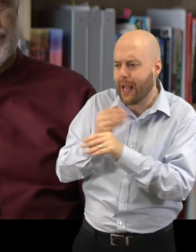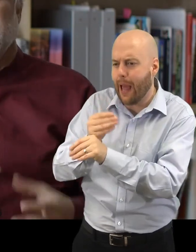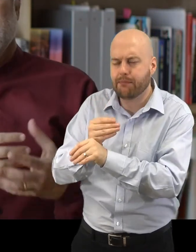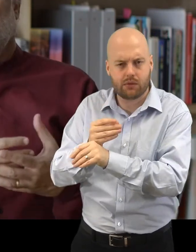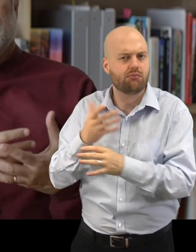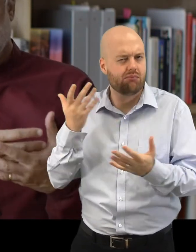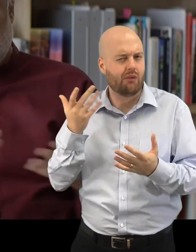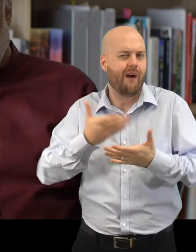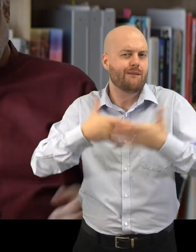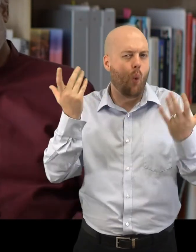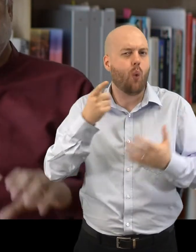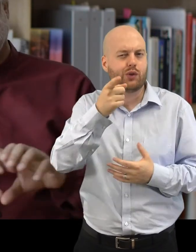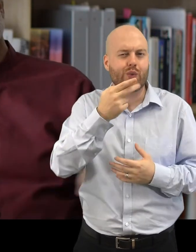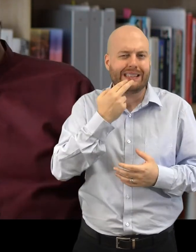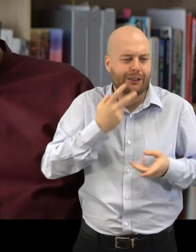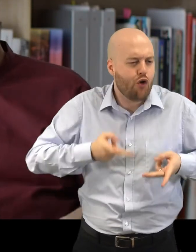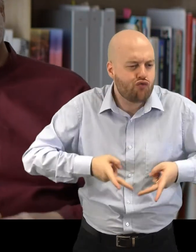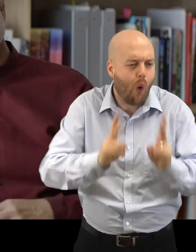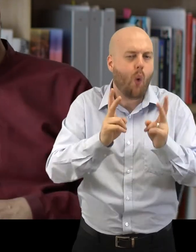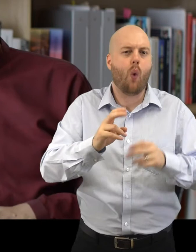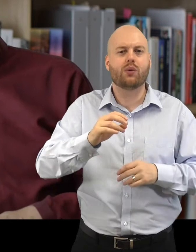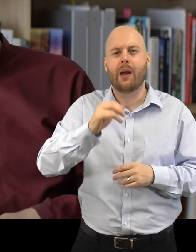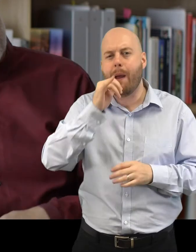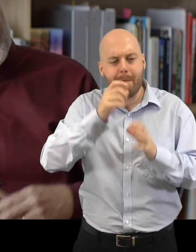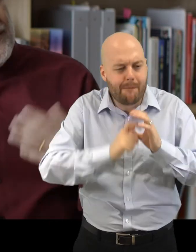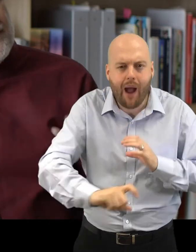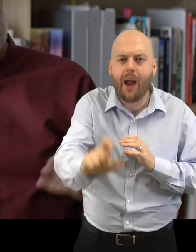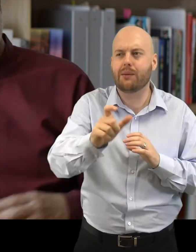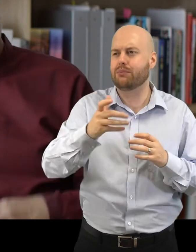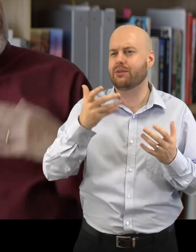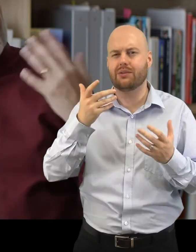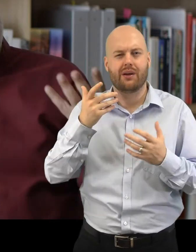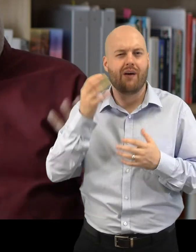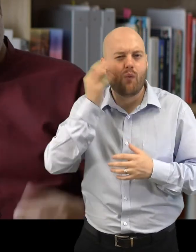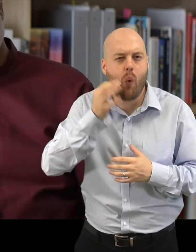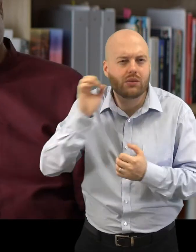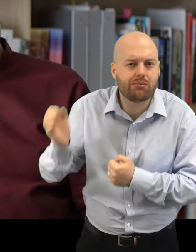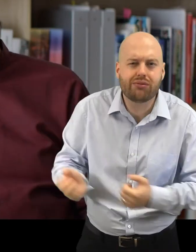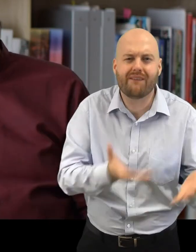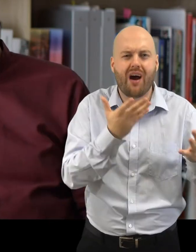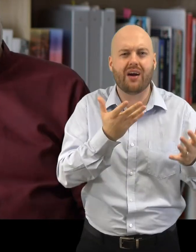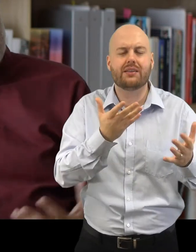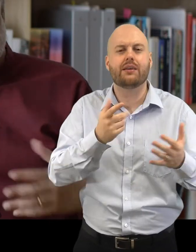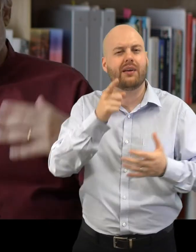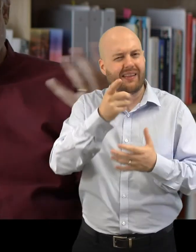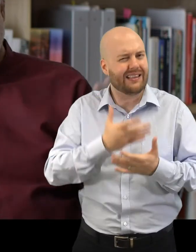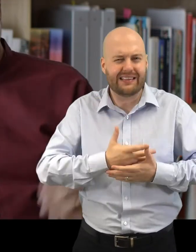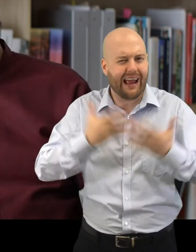which would be the road, the pipes that take water through the system or through any urban system, etc. The power grid.